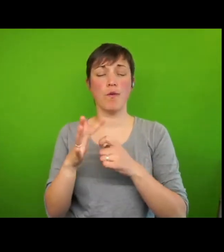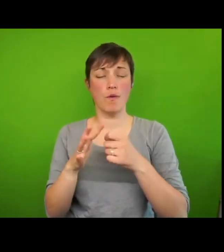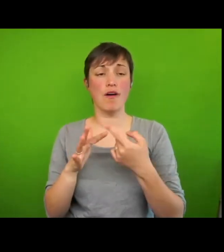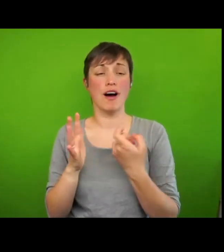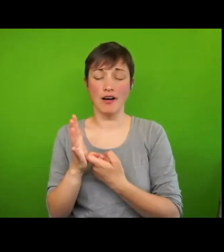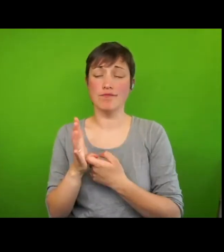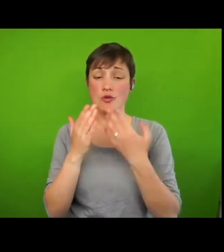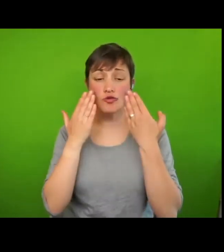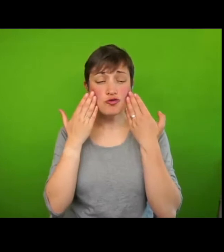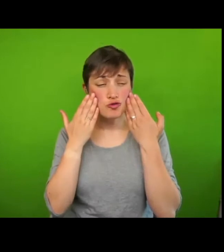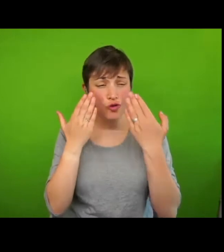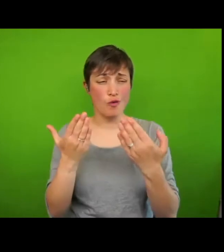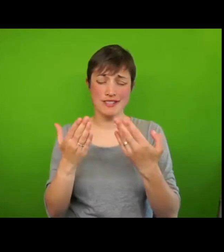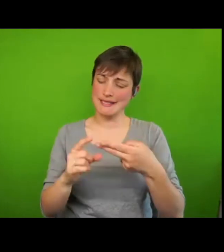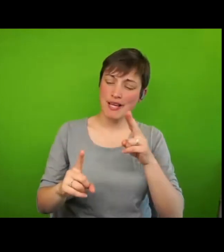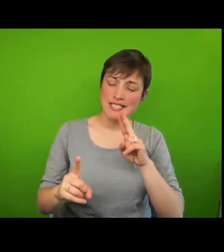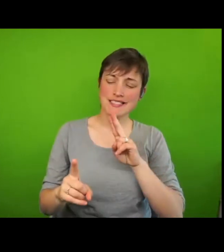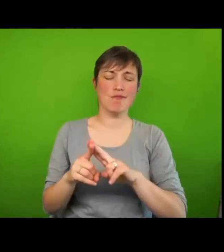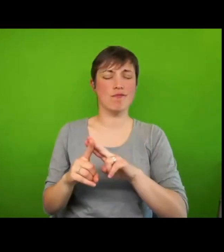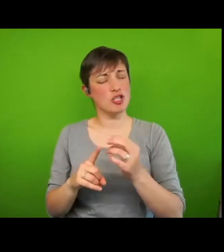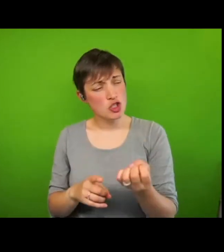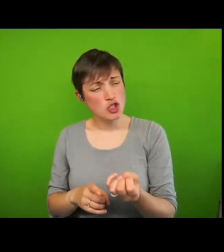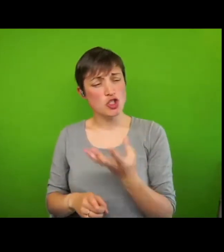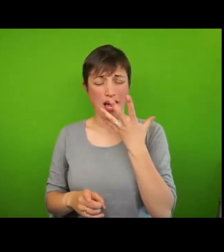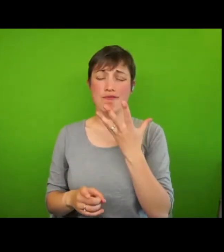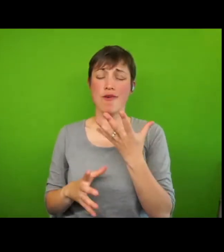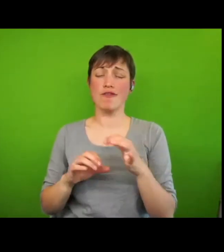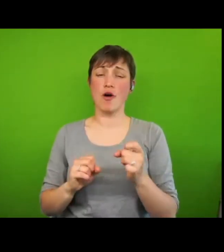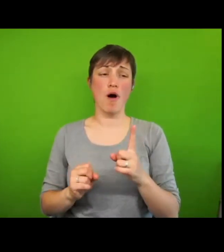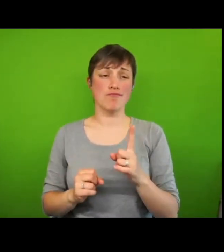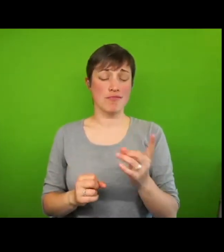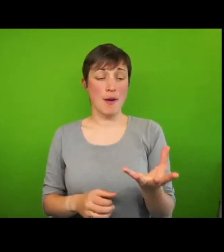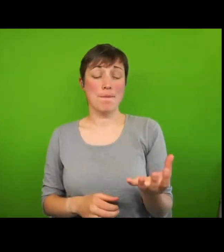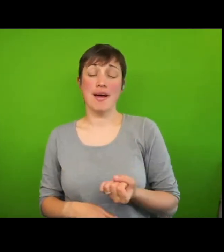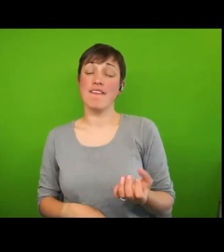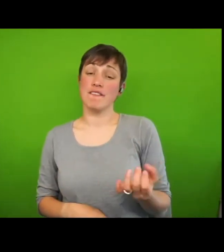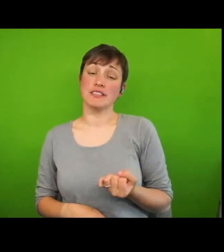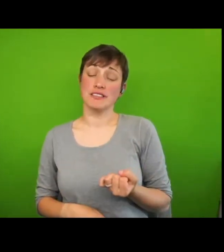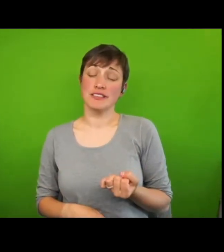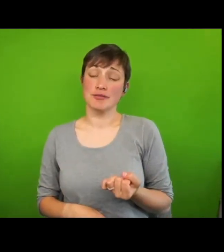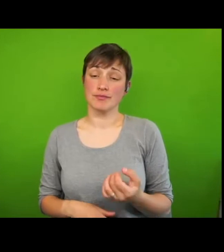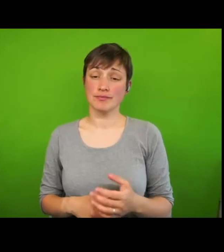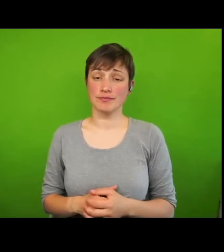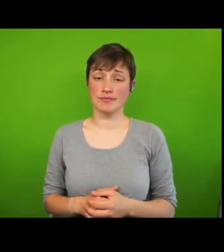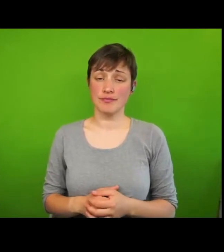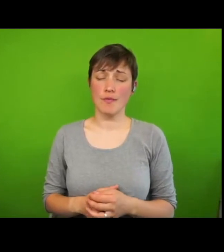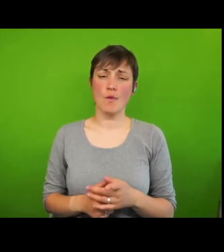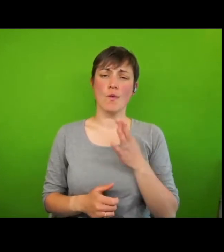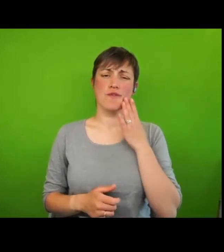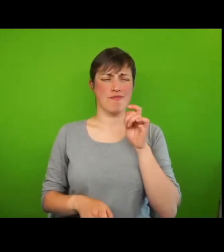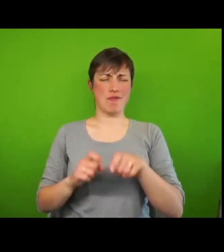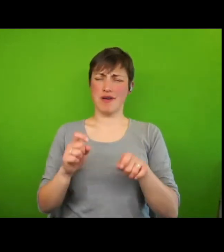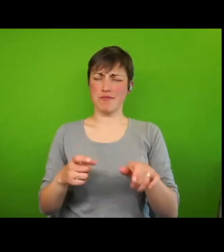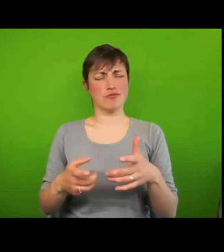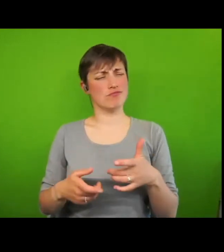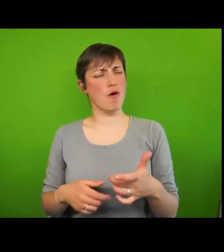be imposed through the receipt of benefits. Earlier, when people living in poverty were asked their views on